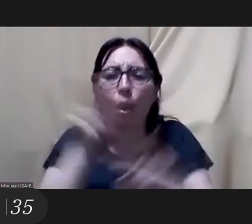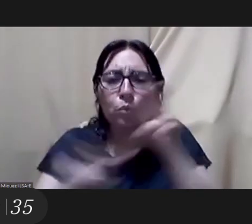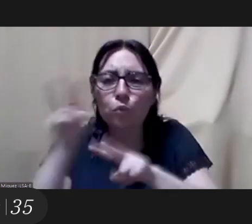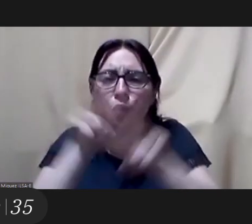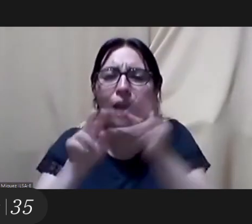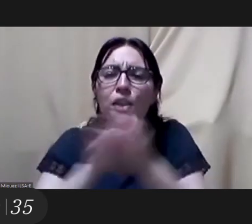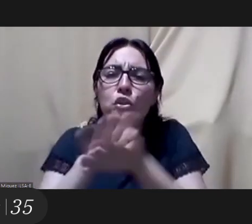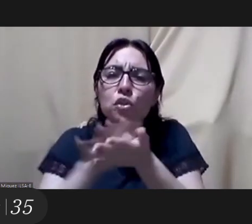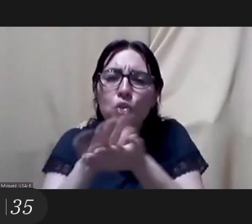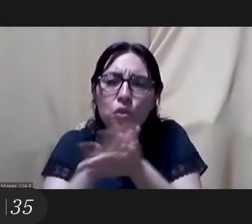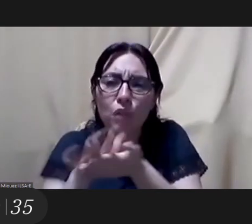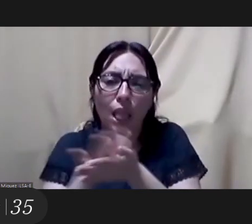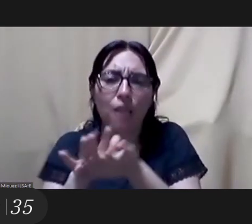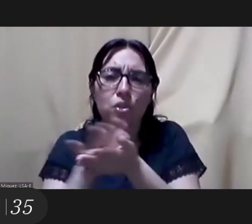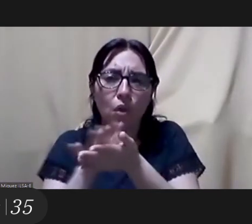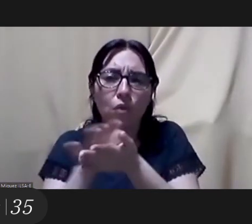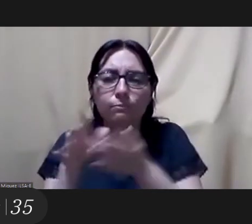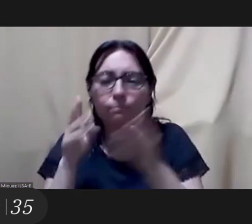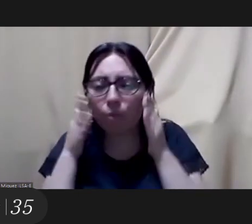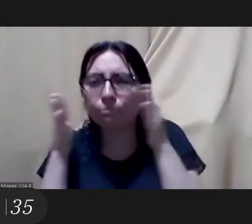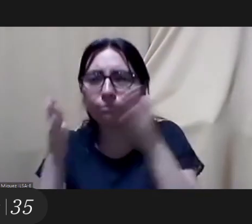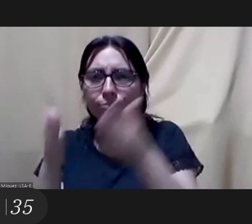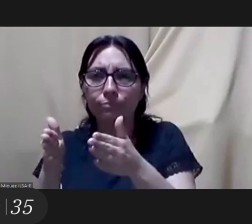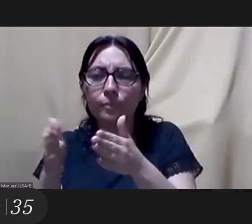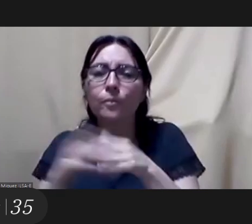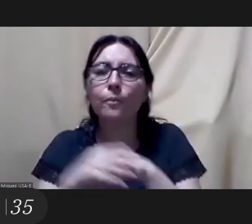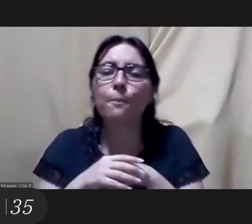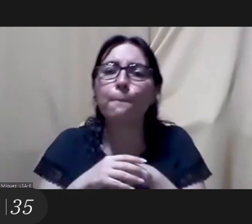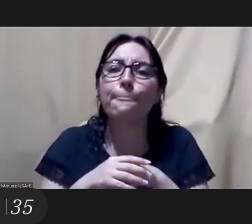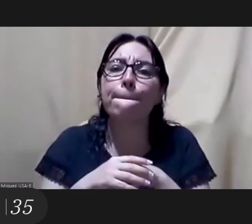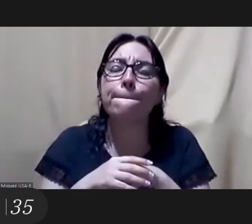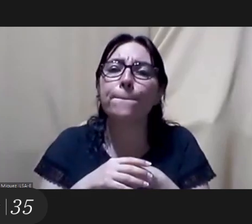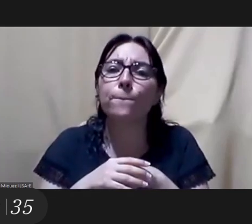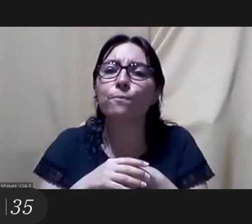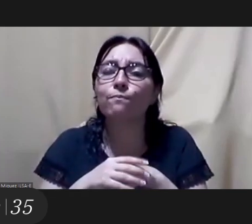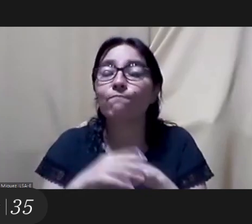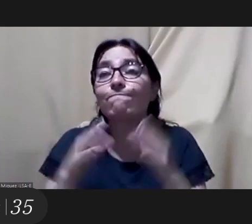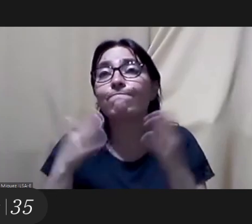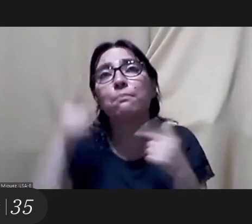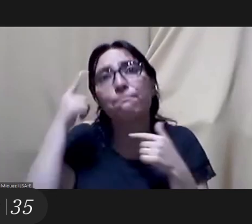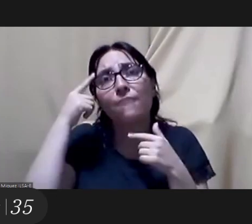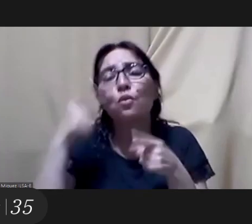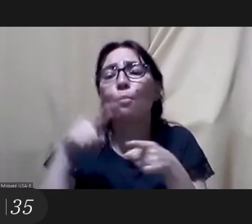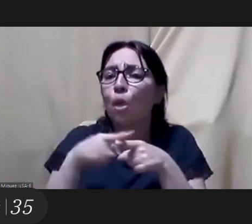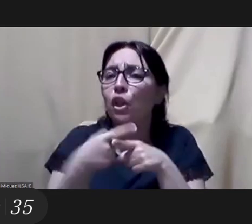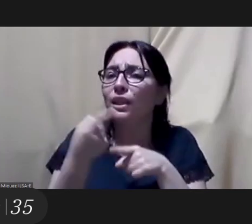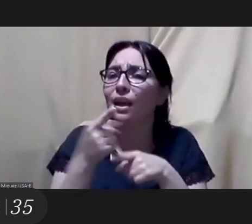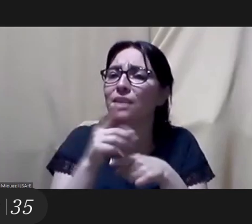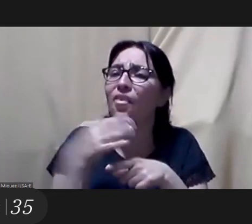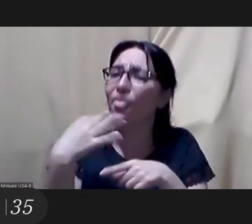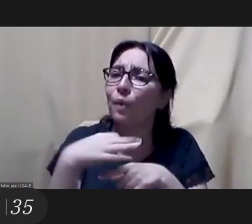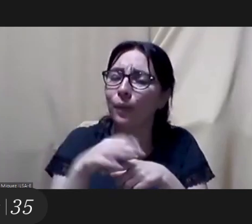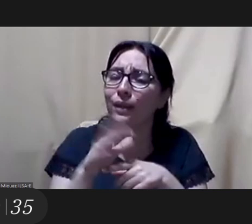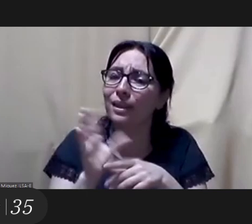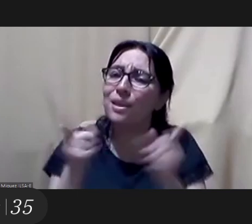so policies always have to focus on this because as we said